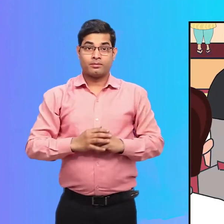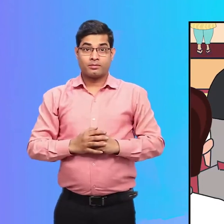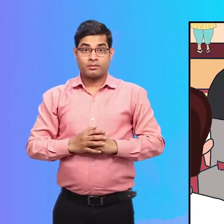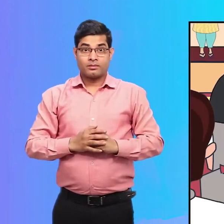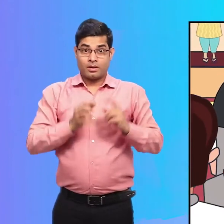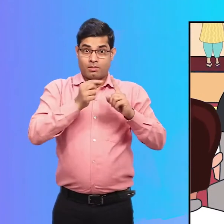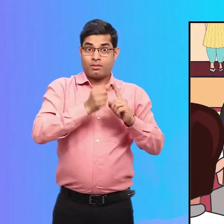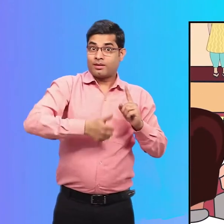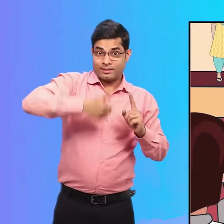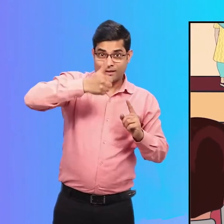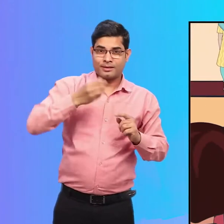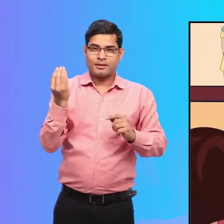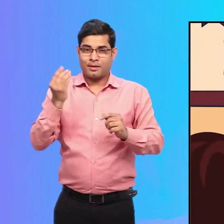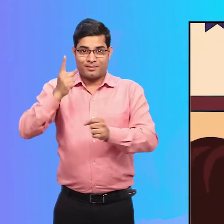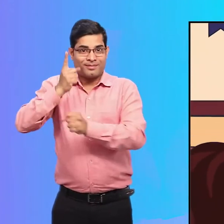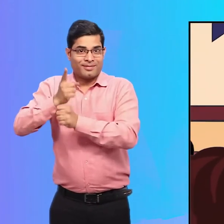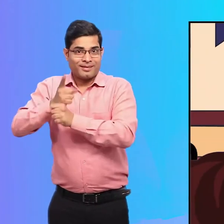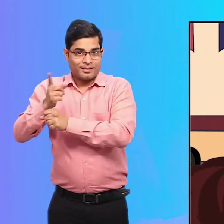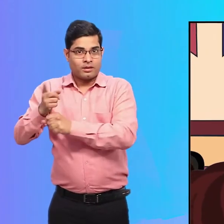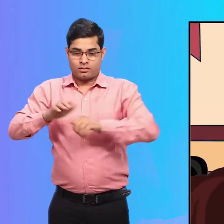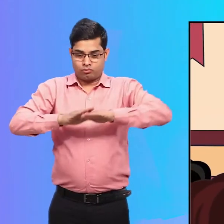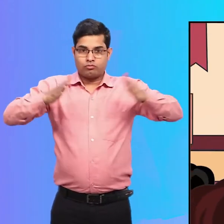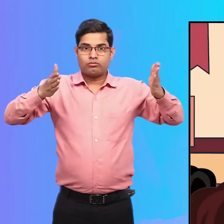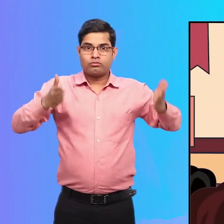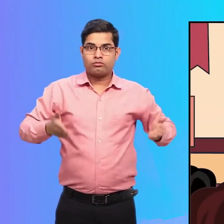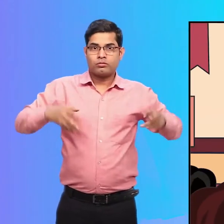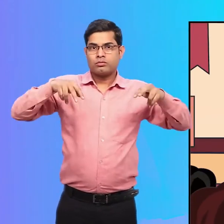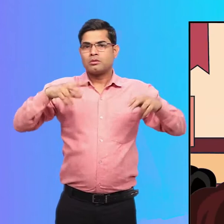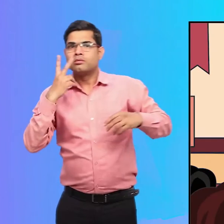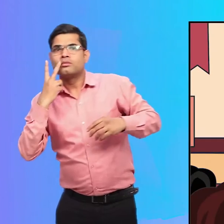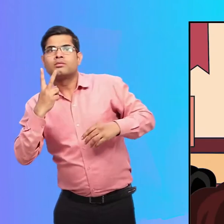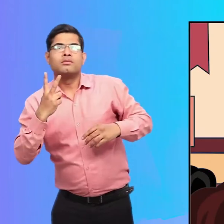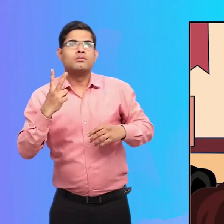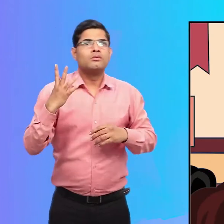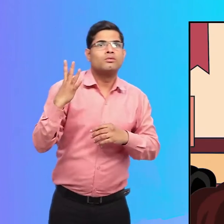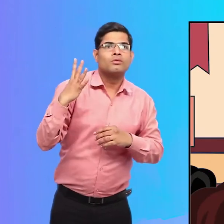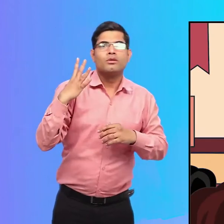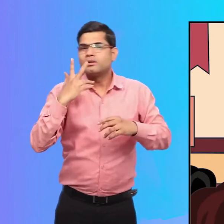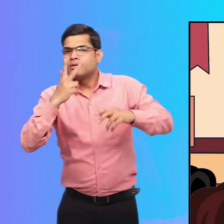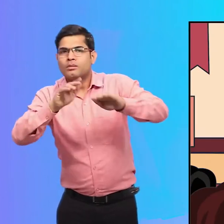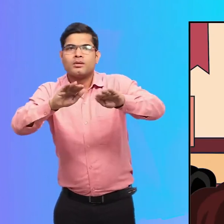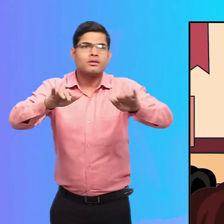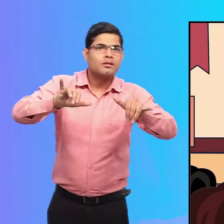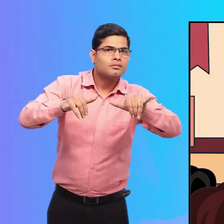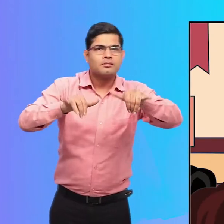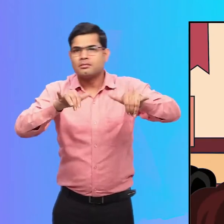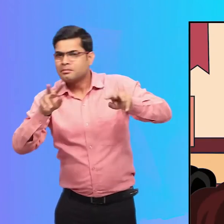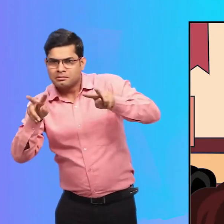And Principal Ma'am, along with a few teachers are waiting on the stage for the students to settle down.